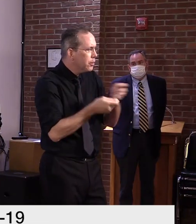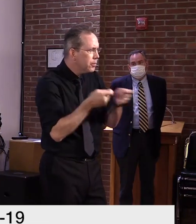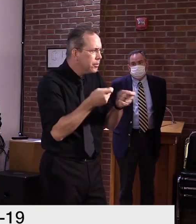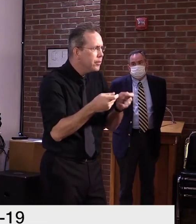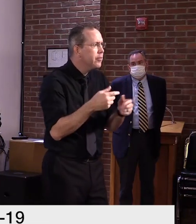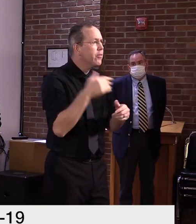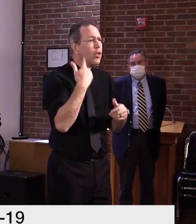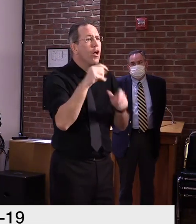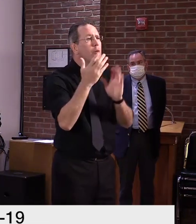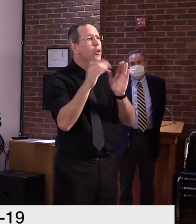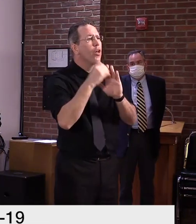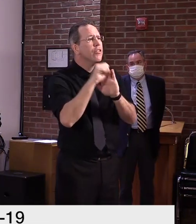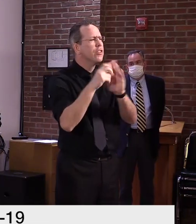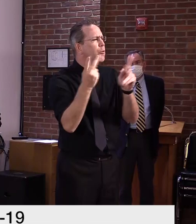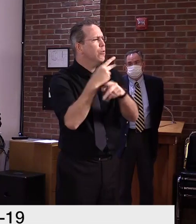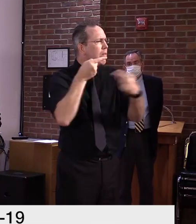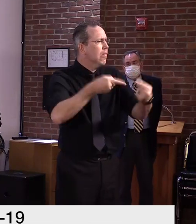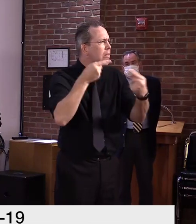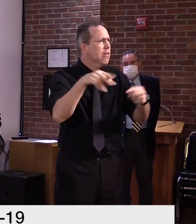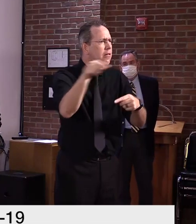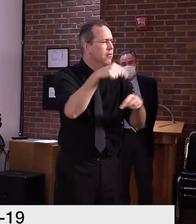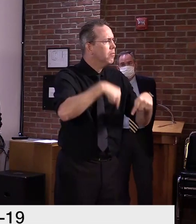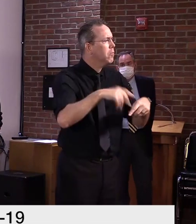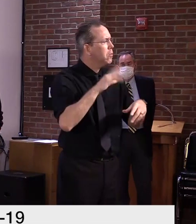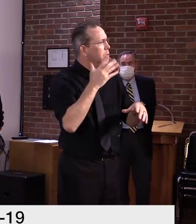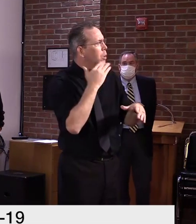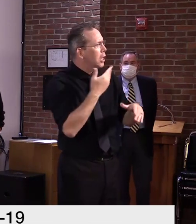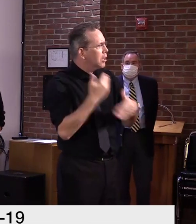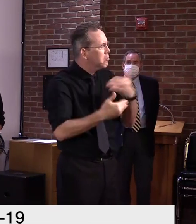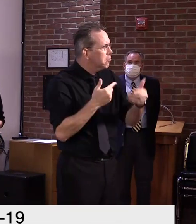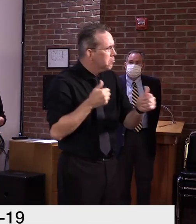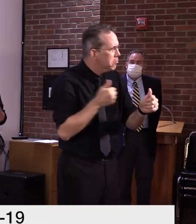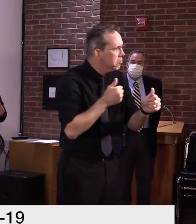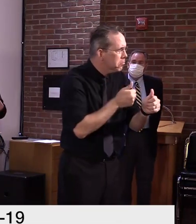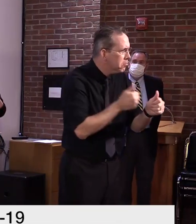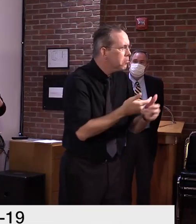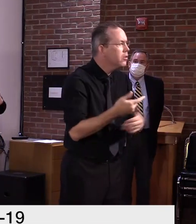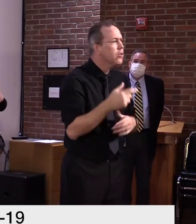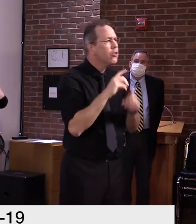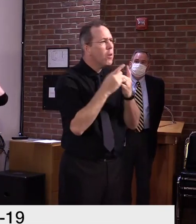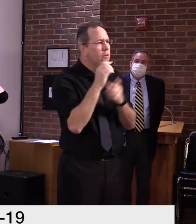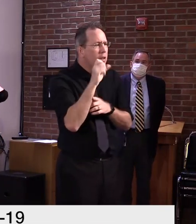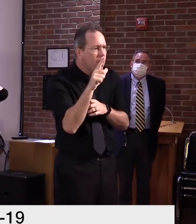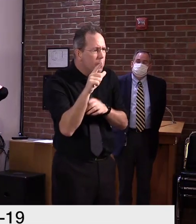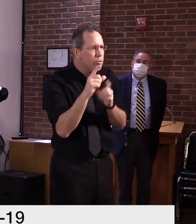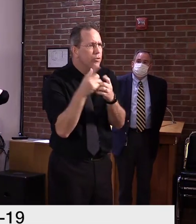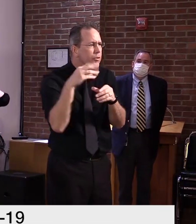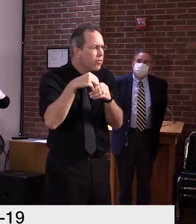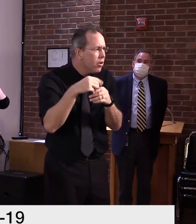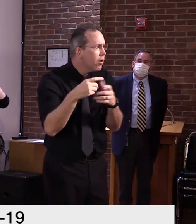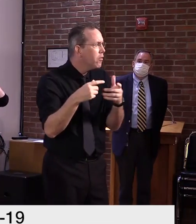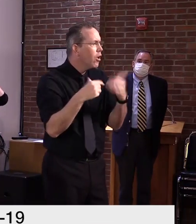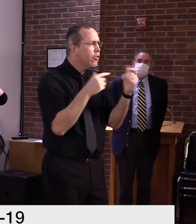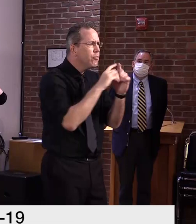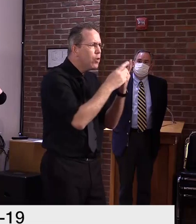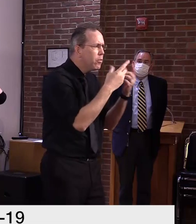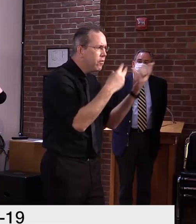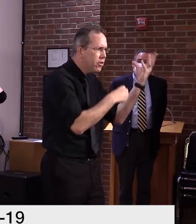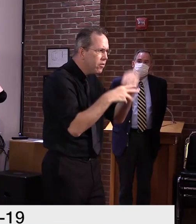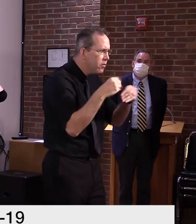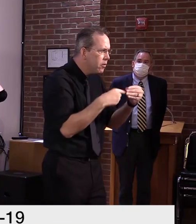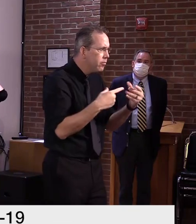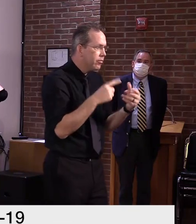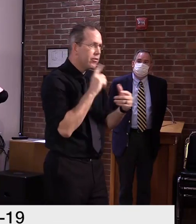So I give, again, great credit to our team, our expanded team, because it wasn't just the Labor Department, which